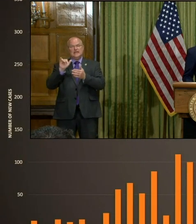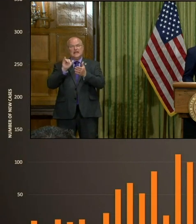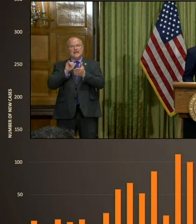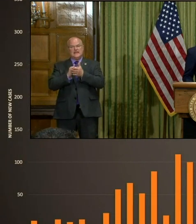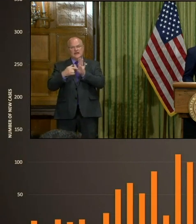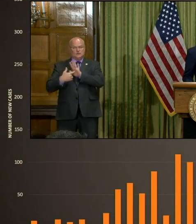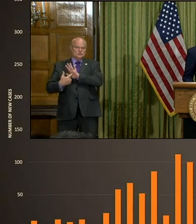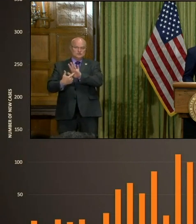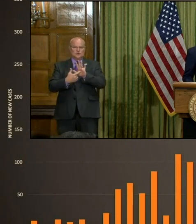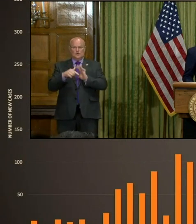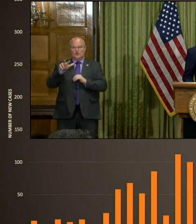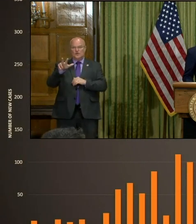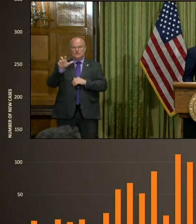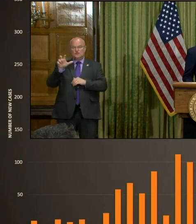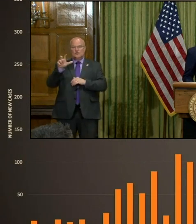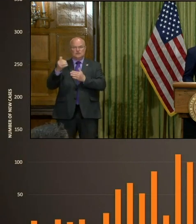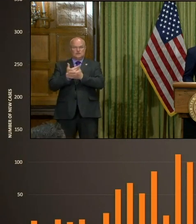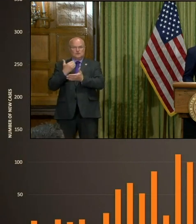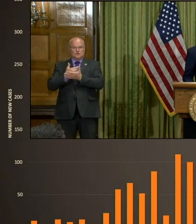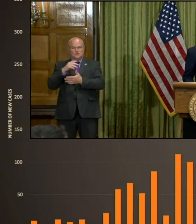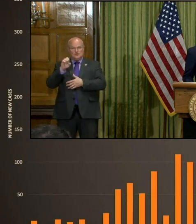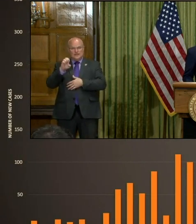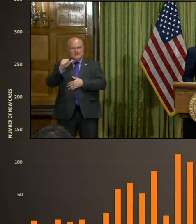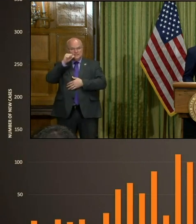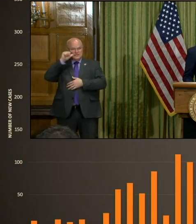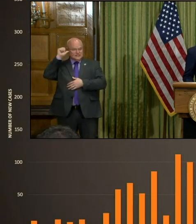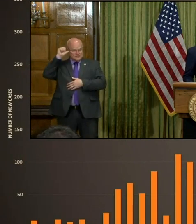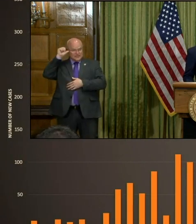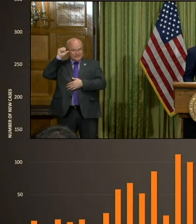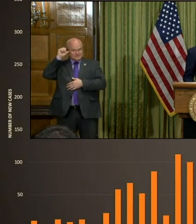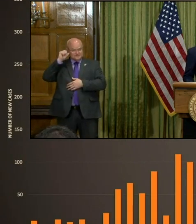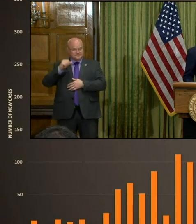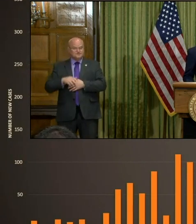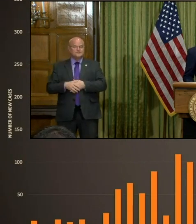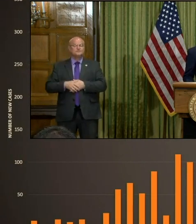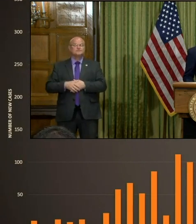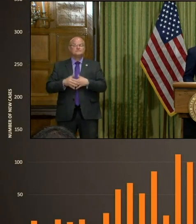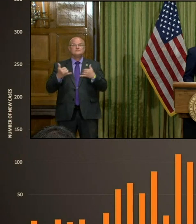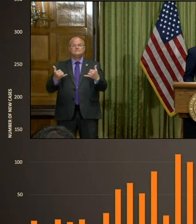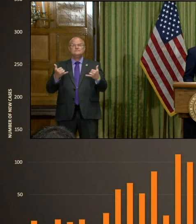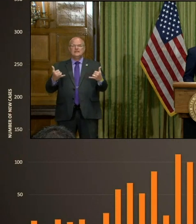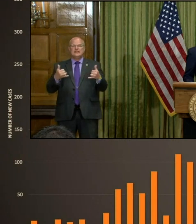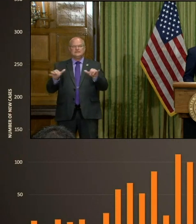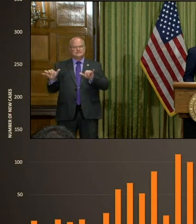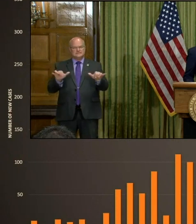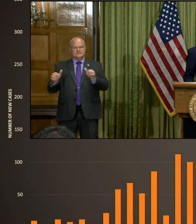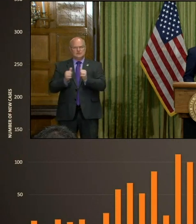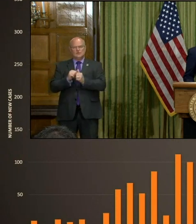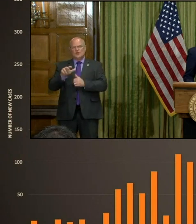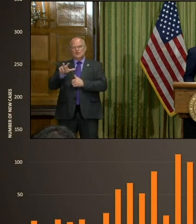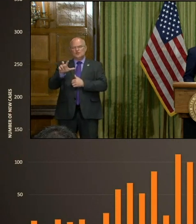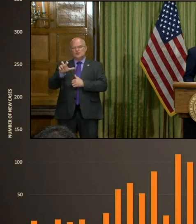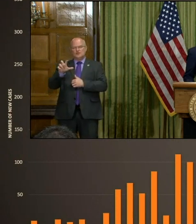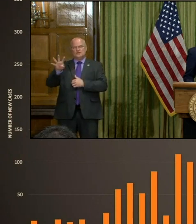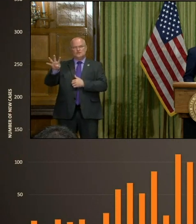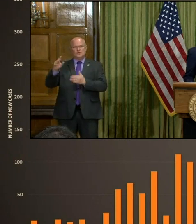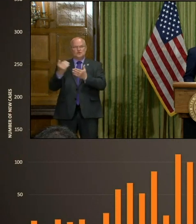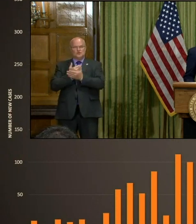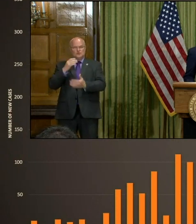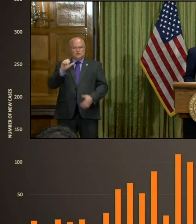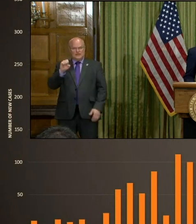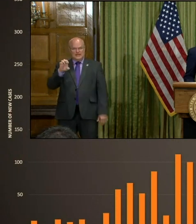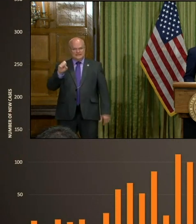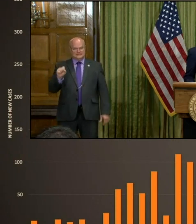that was reflecting the 300 new cases yesterday. Today, will be very similar with 304 new